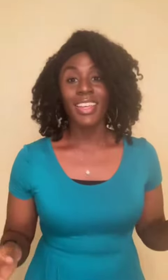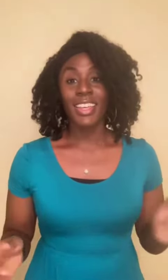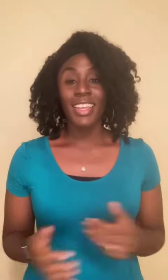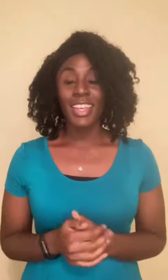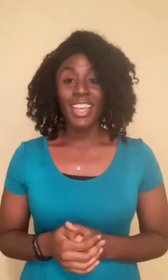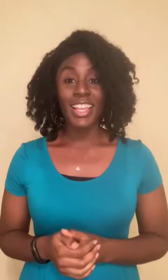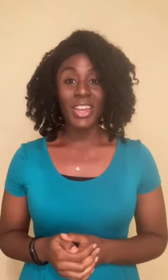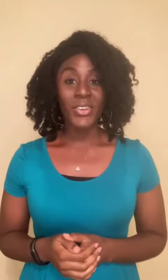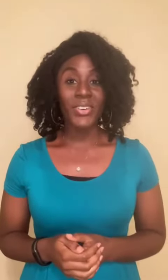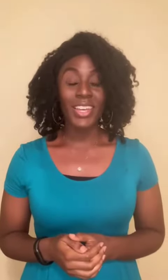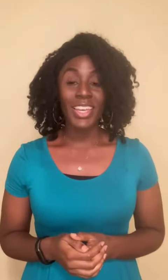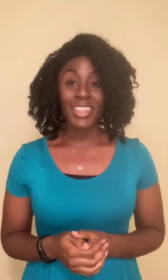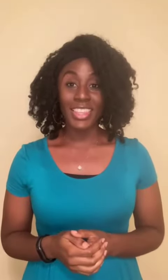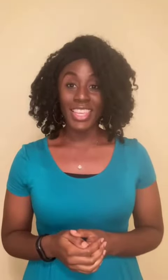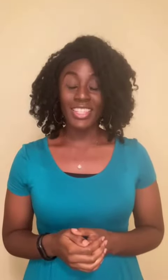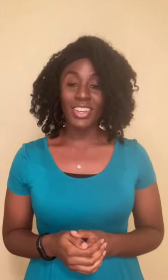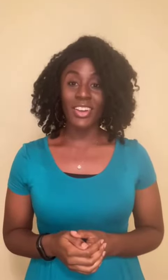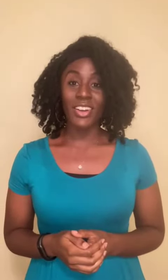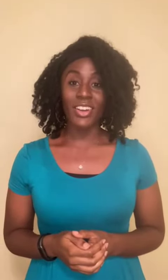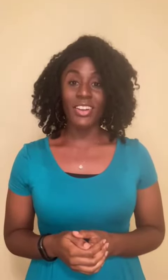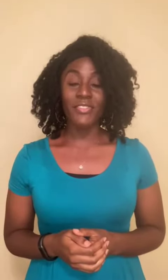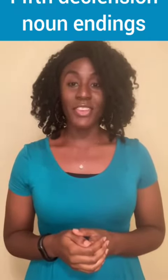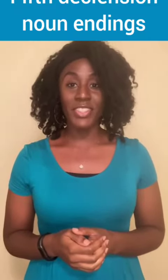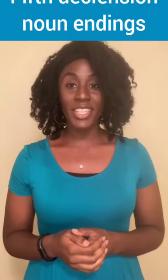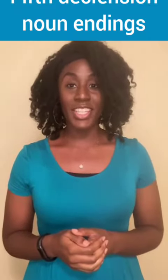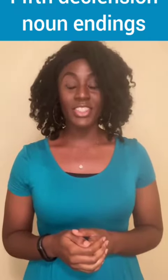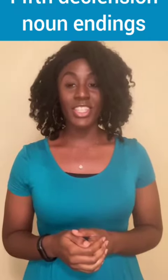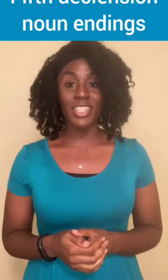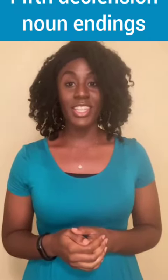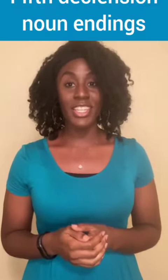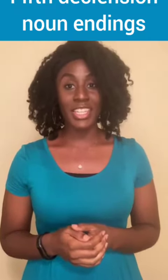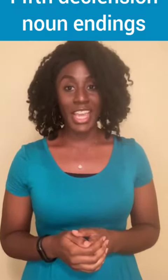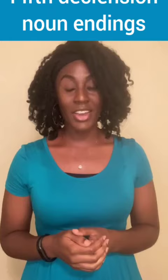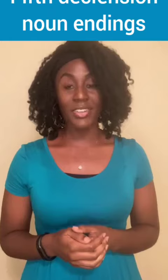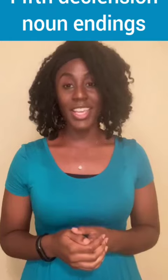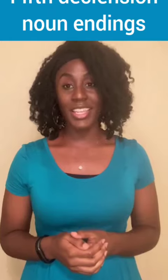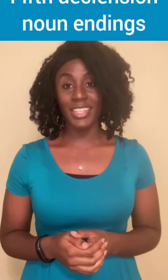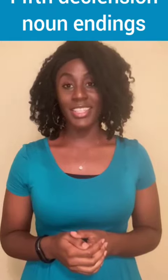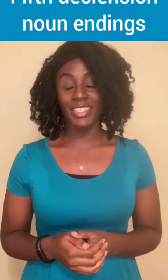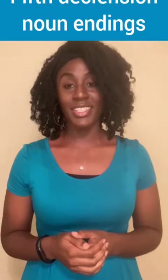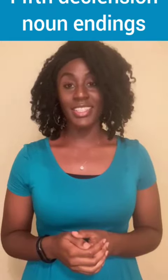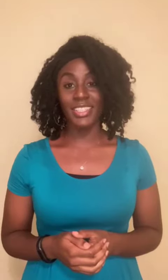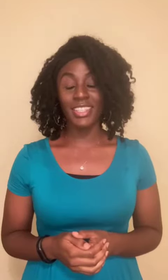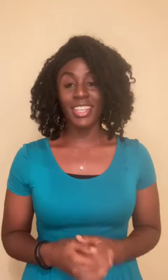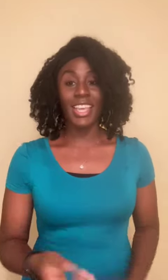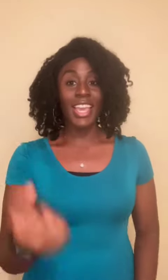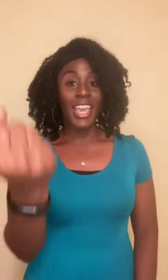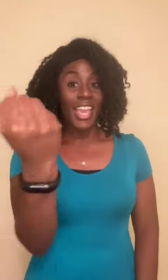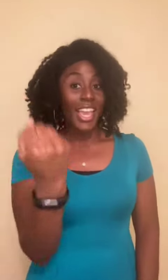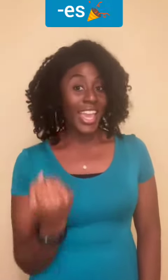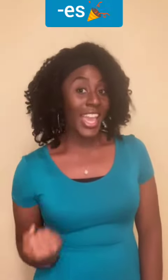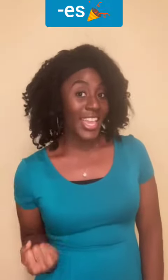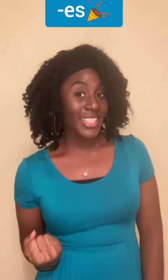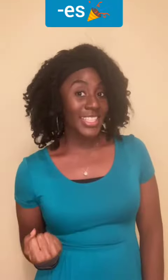Hello, these are 50 clenching noun endings. Ace,